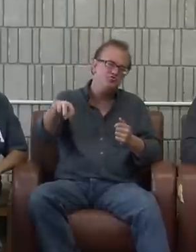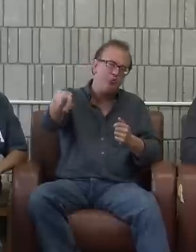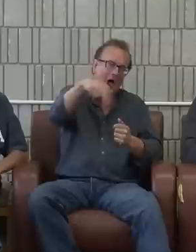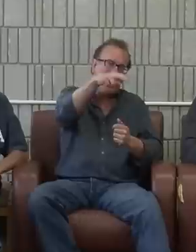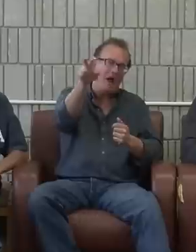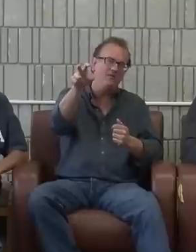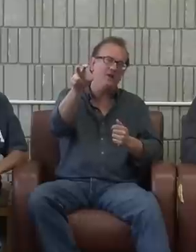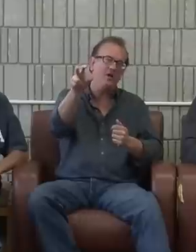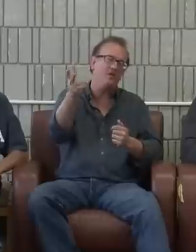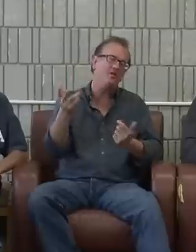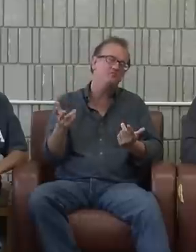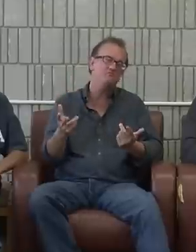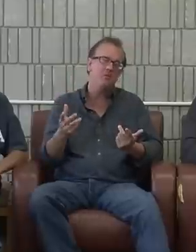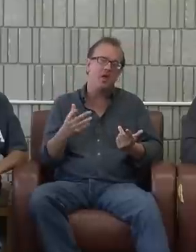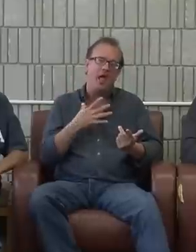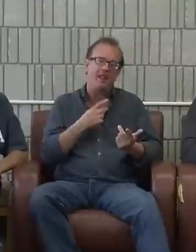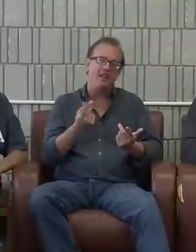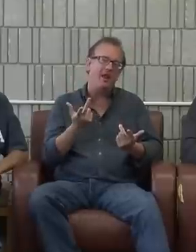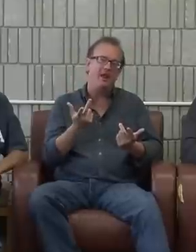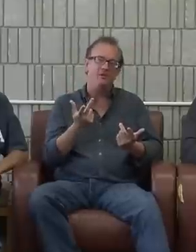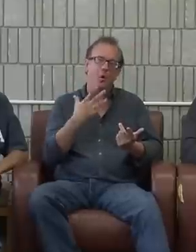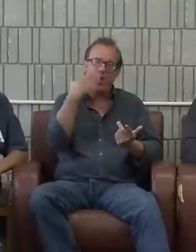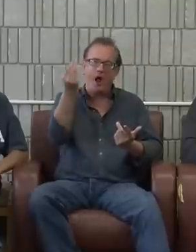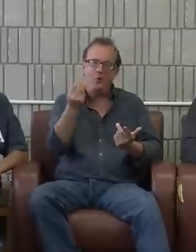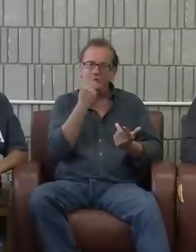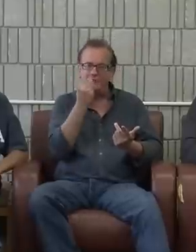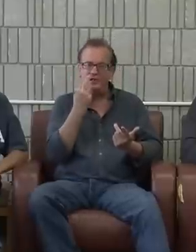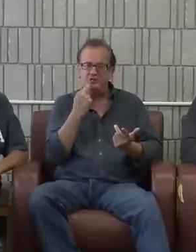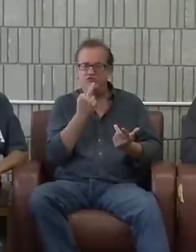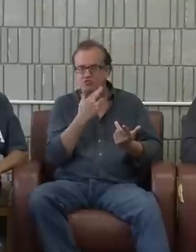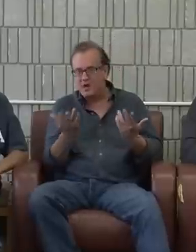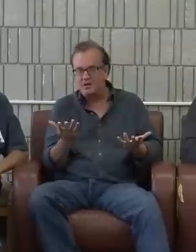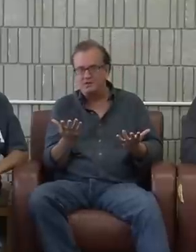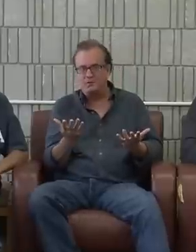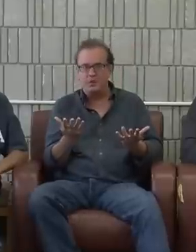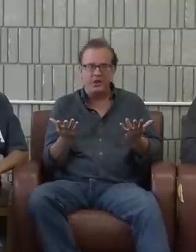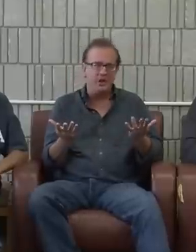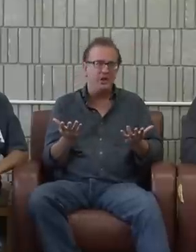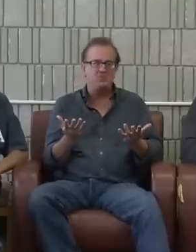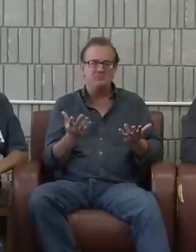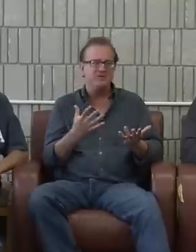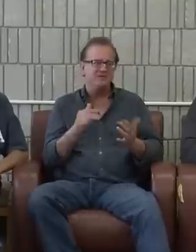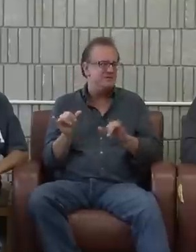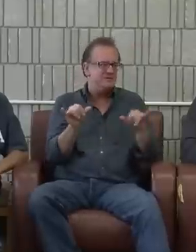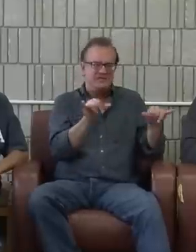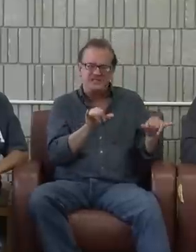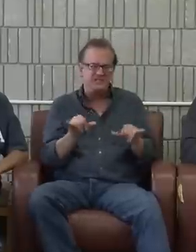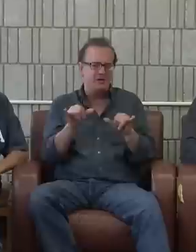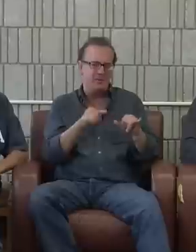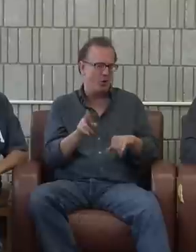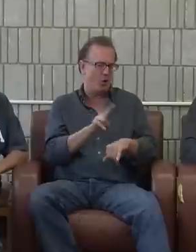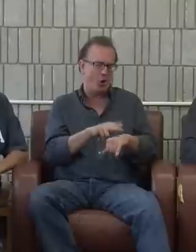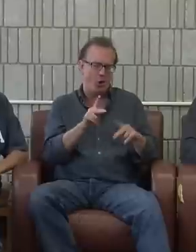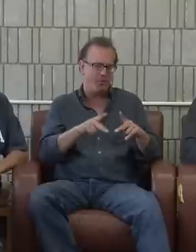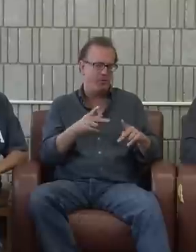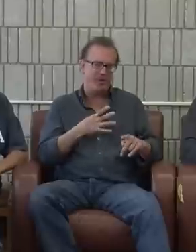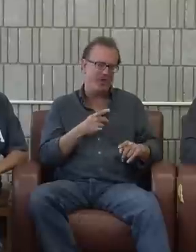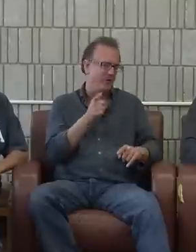I like to travel. And I like going out to eat in restaurants. So, I do all the